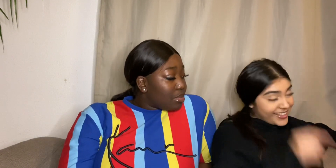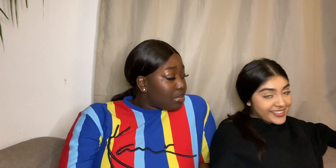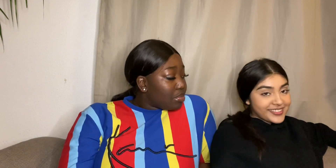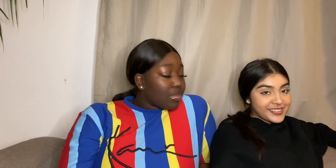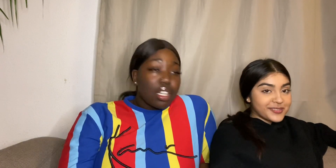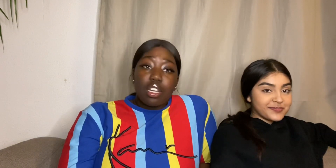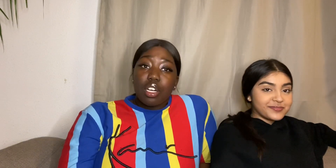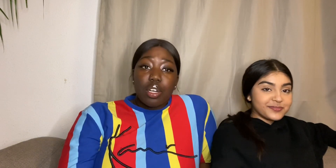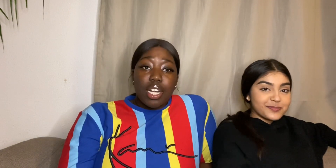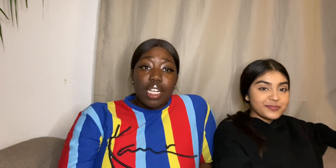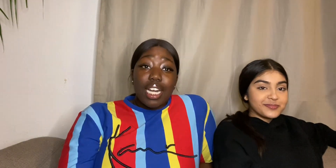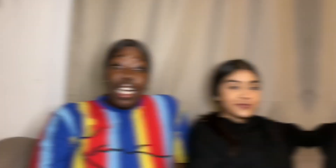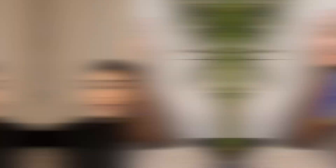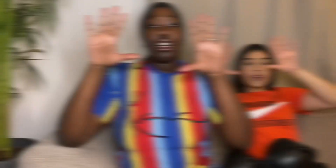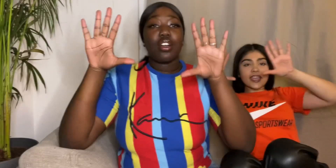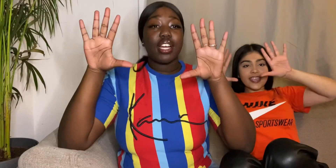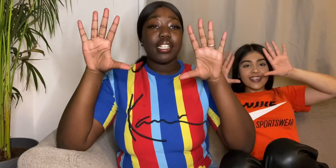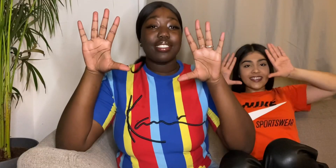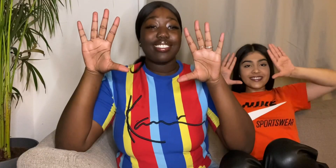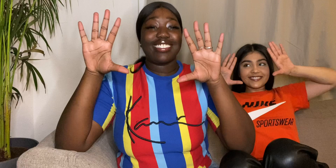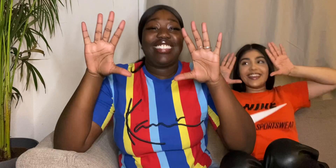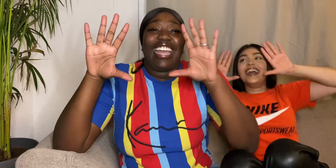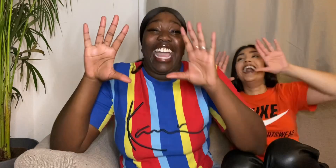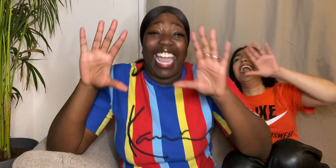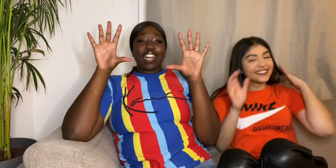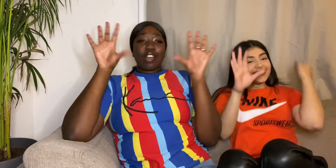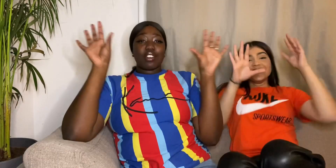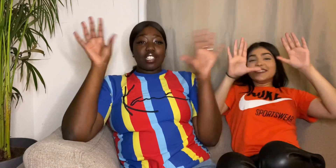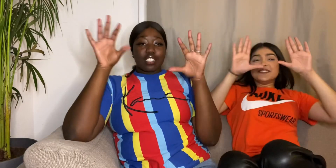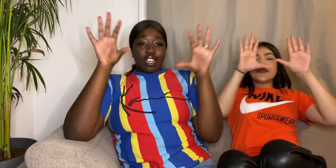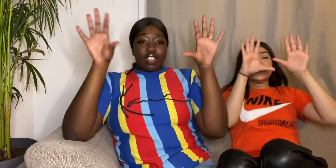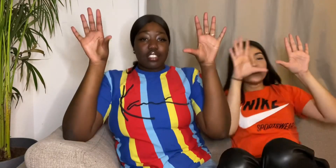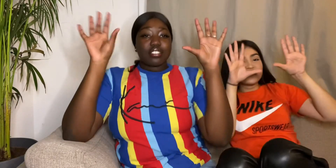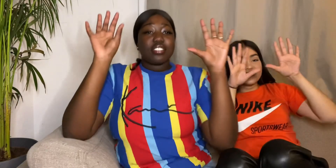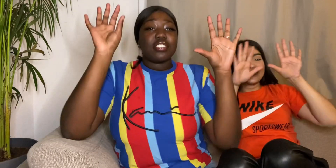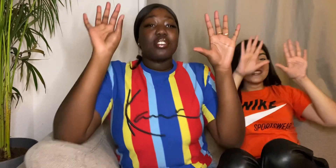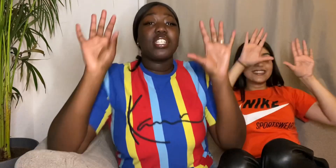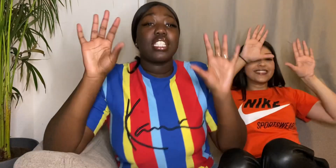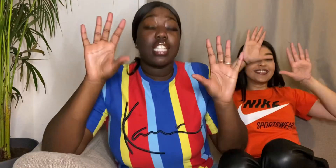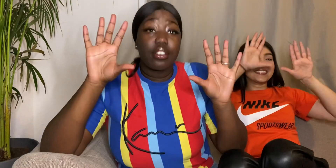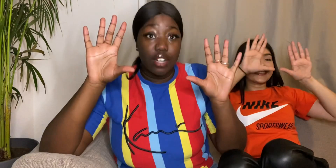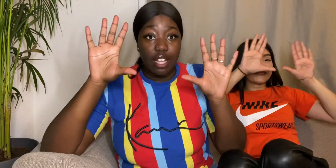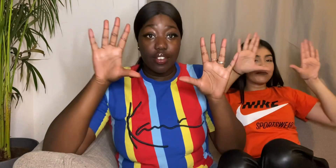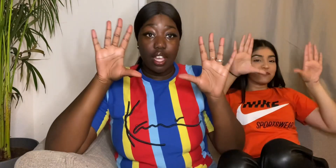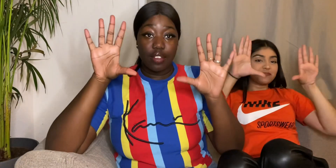all right i'm gonna start off with never have i ever